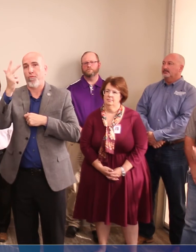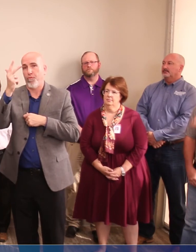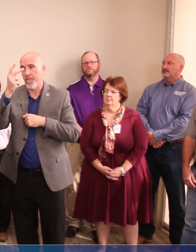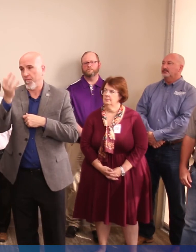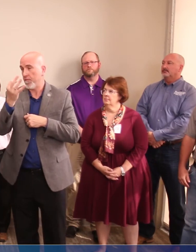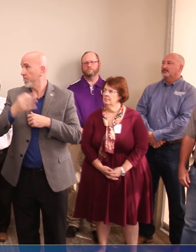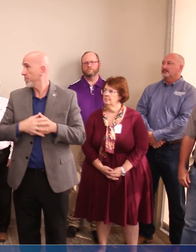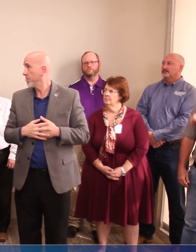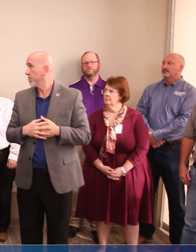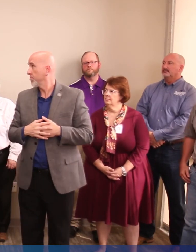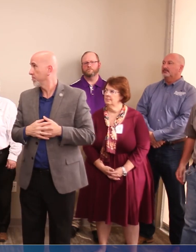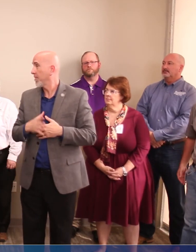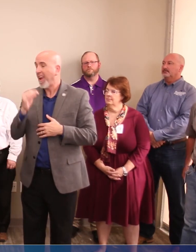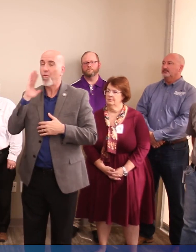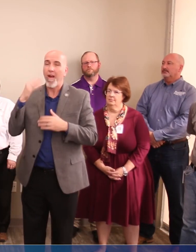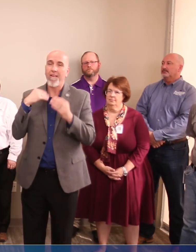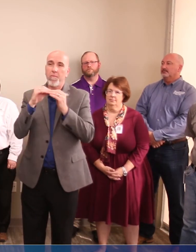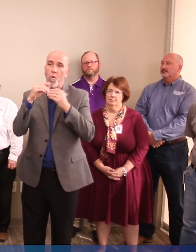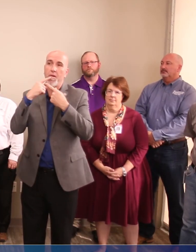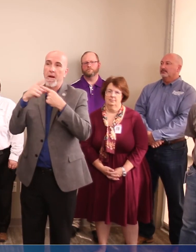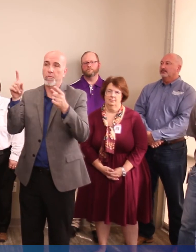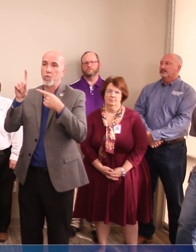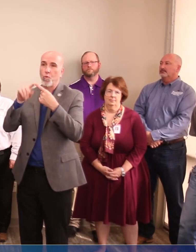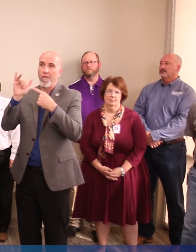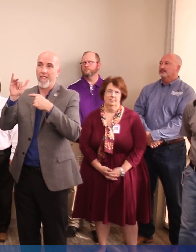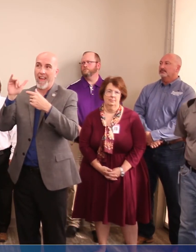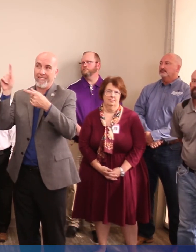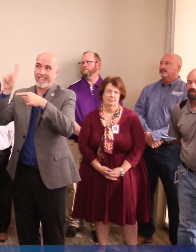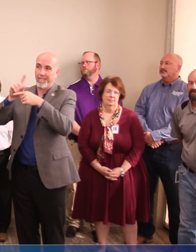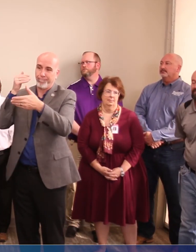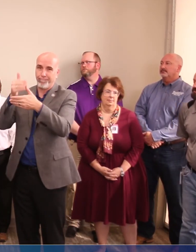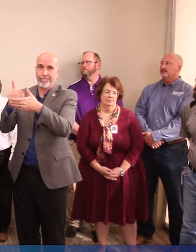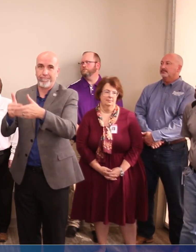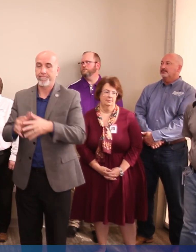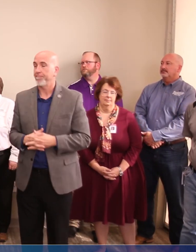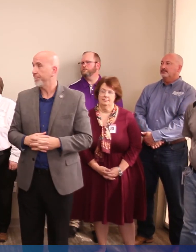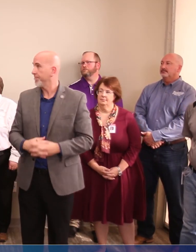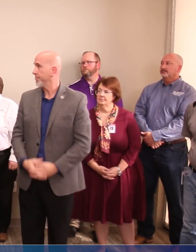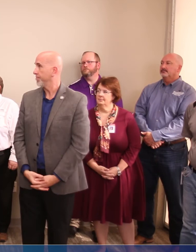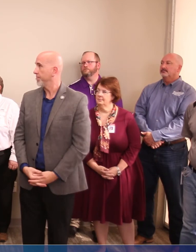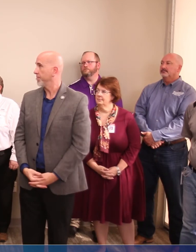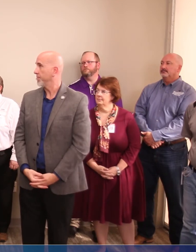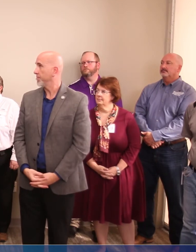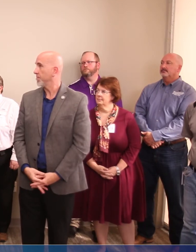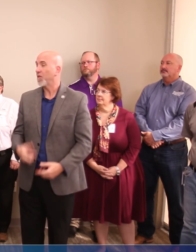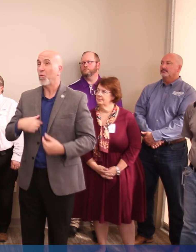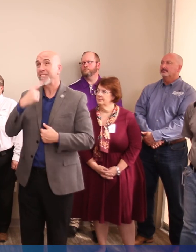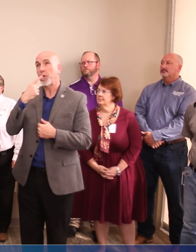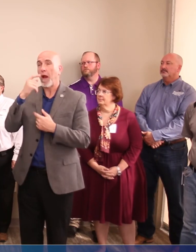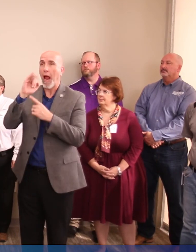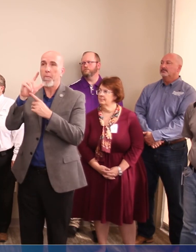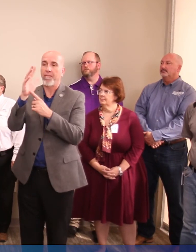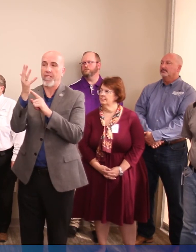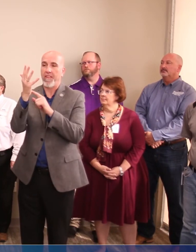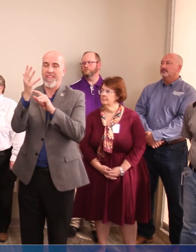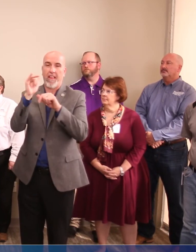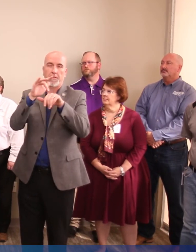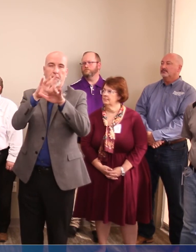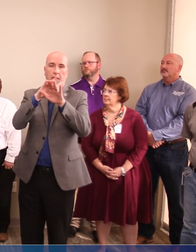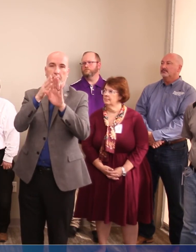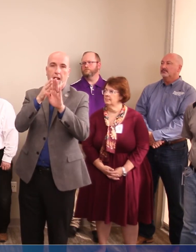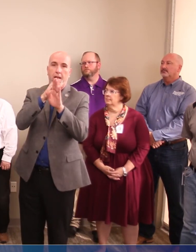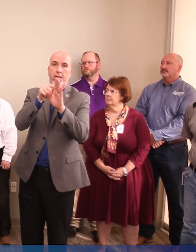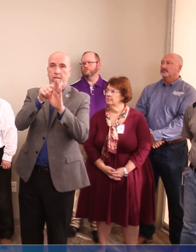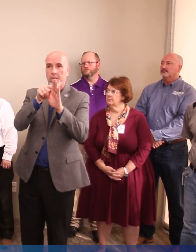there will be further announcements as that date approaches. Yeah, we said it's April 5th, which is the Sunday following